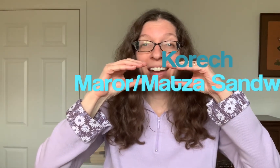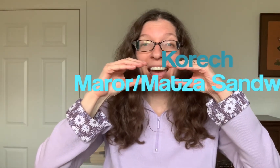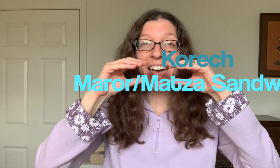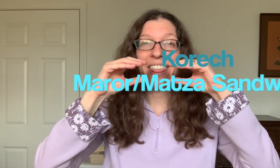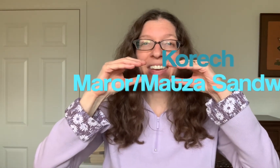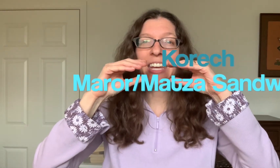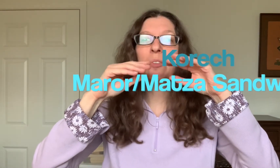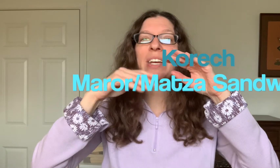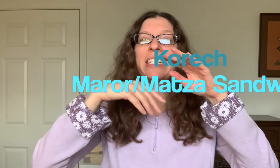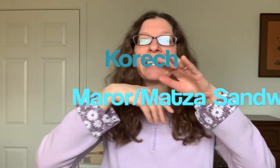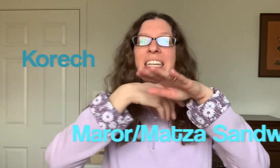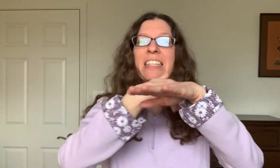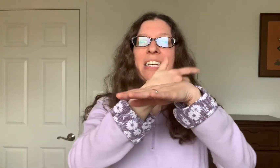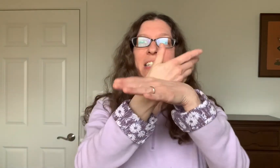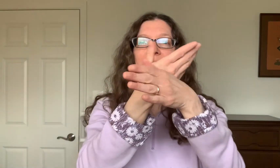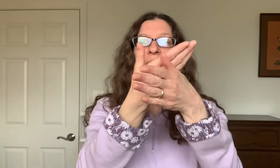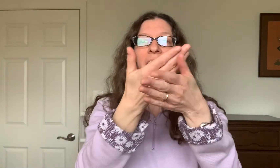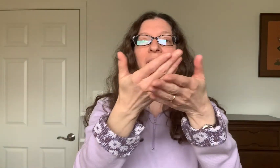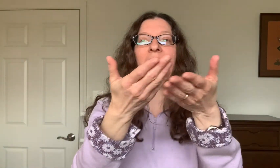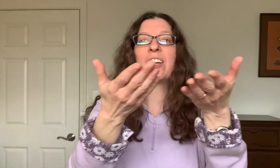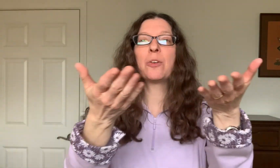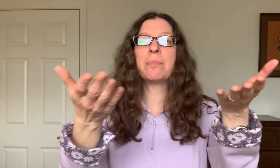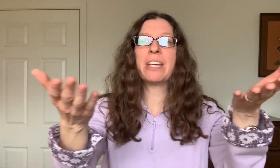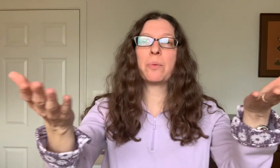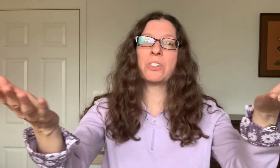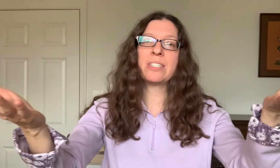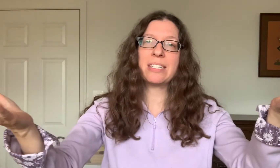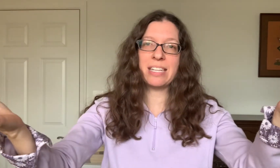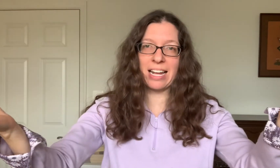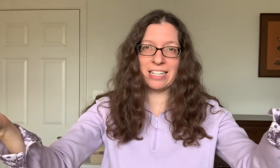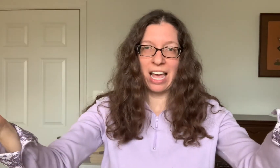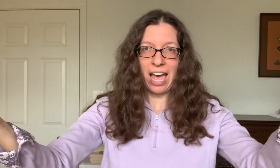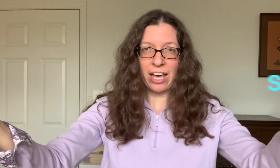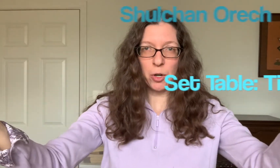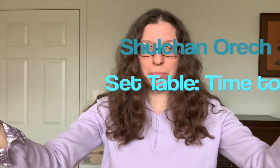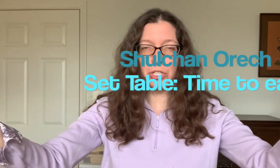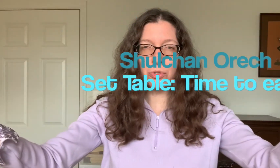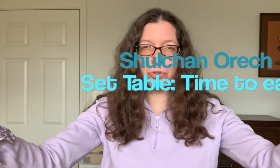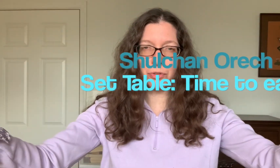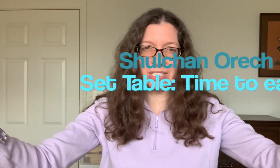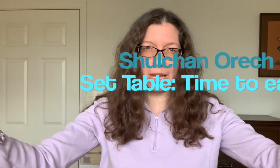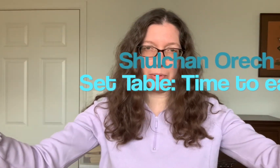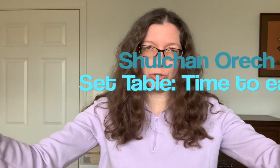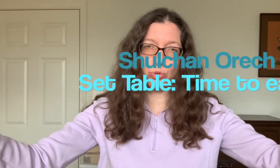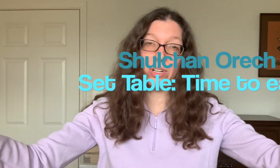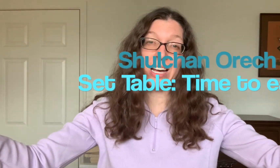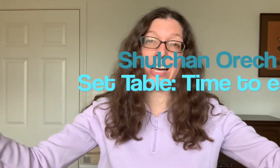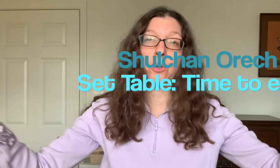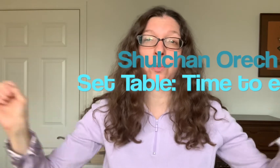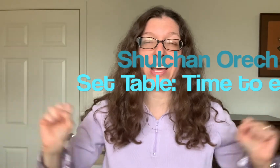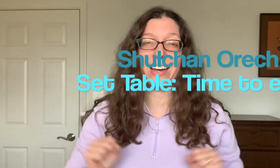And then we get to eat the entire meal, which is set at our beautiful table, Shulchan Orech.